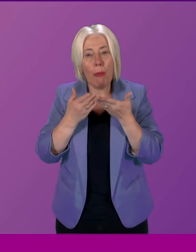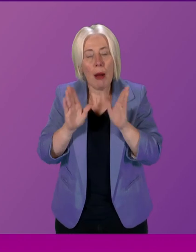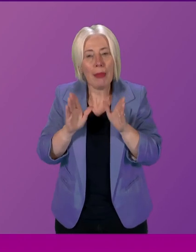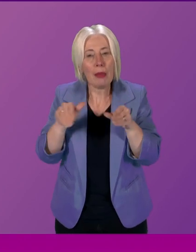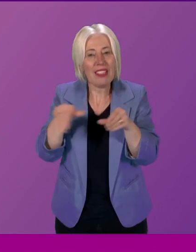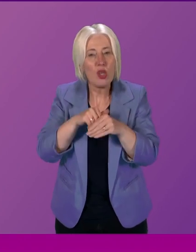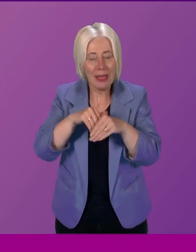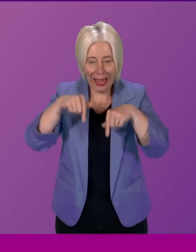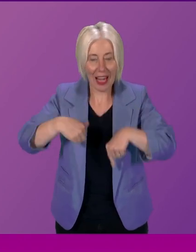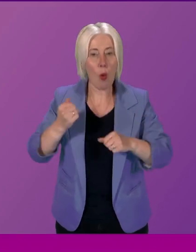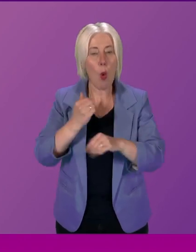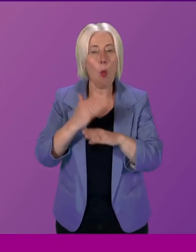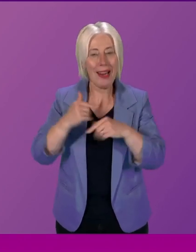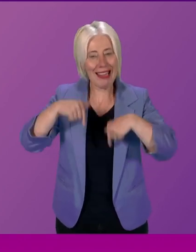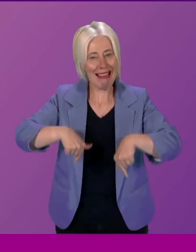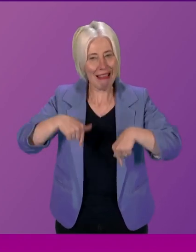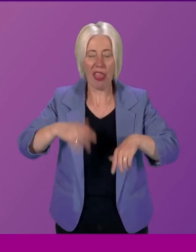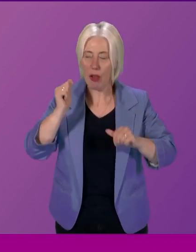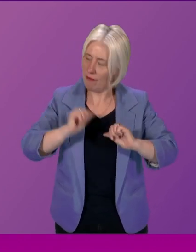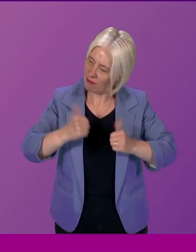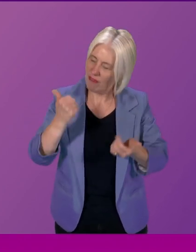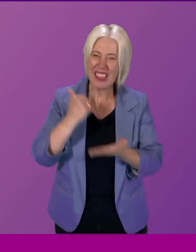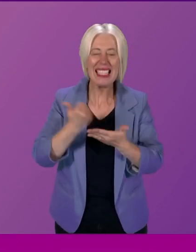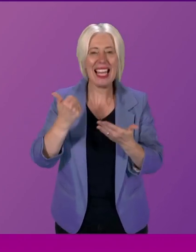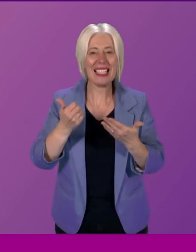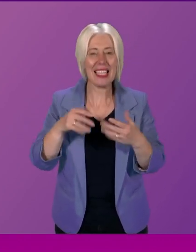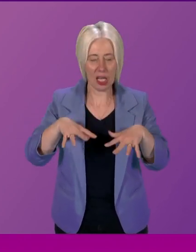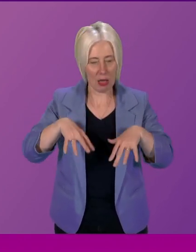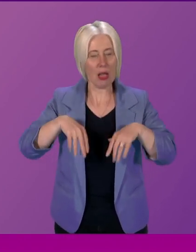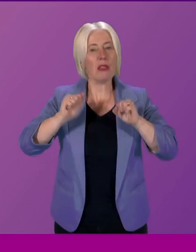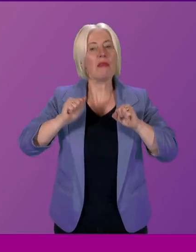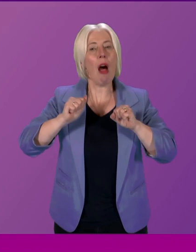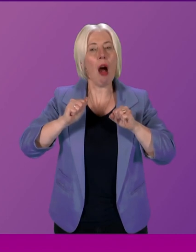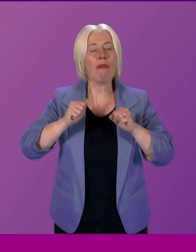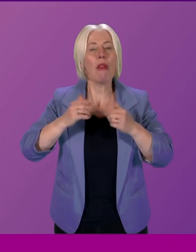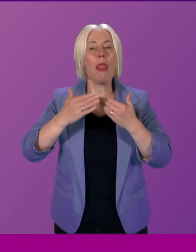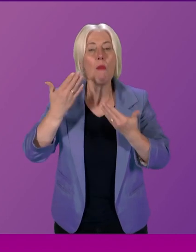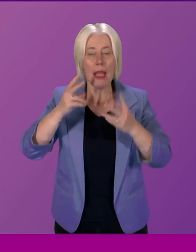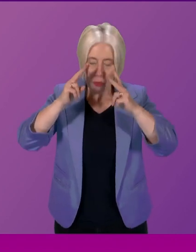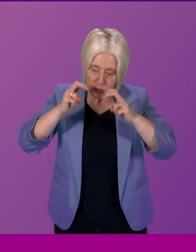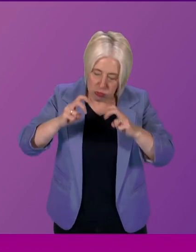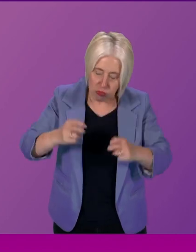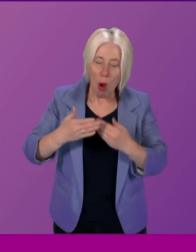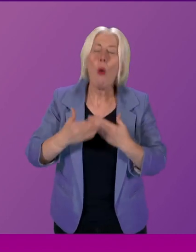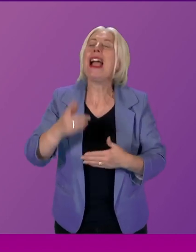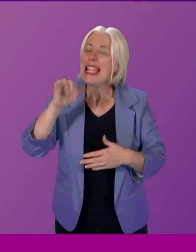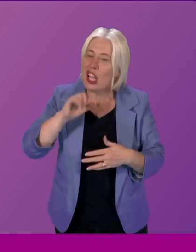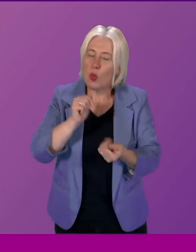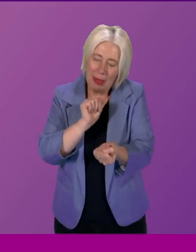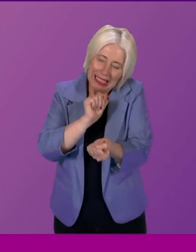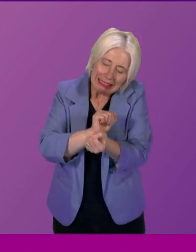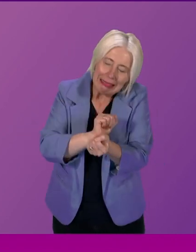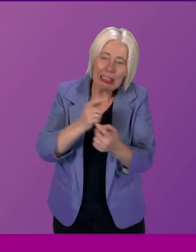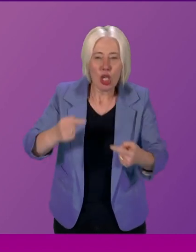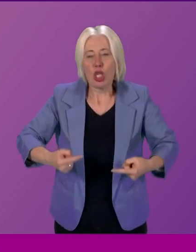work of Parliament are an excellent starting point and need further explored. Yes, there will be constraints and challenges